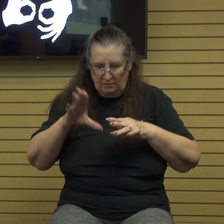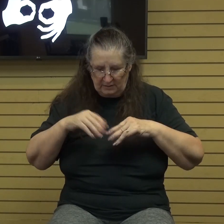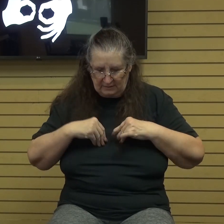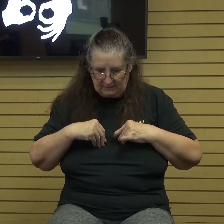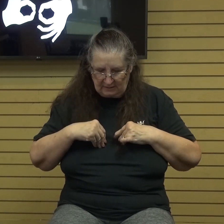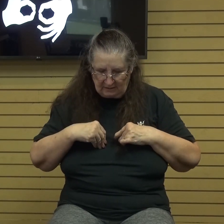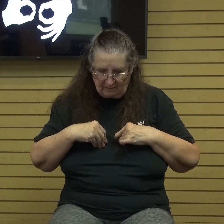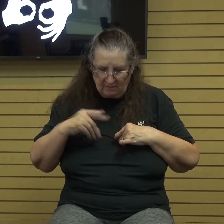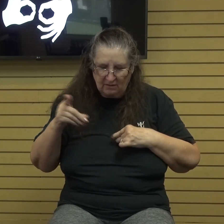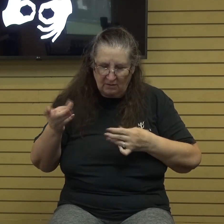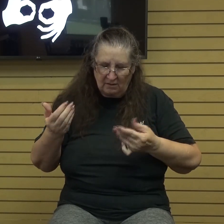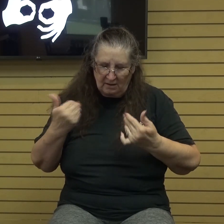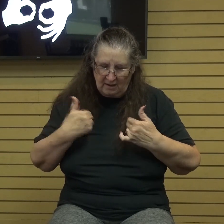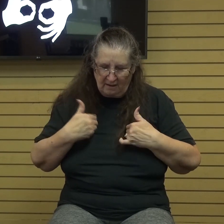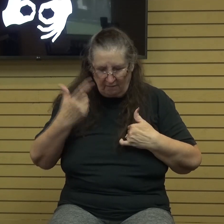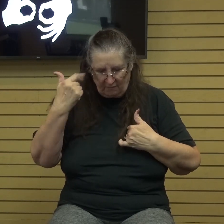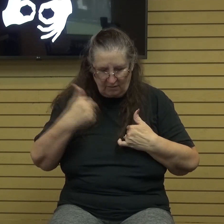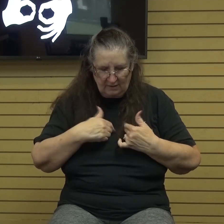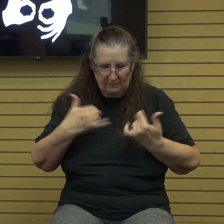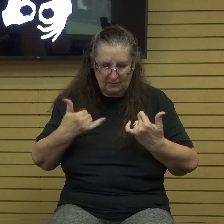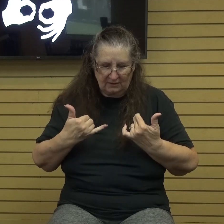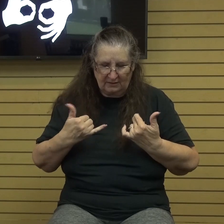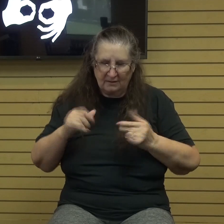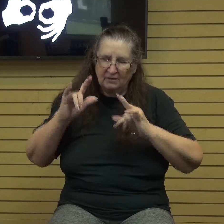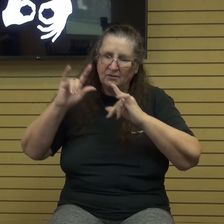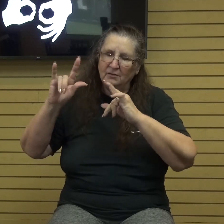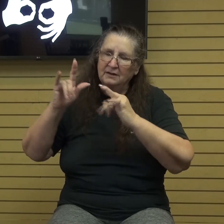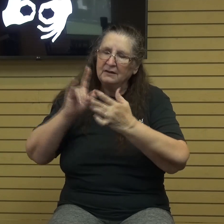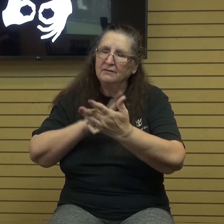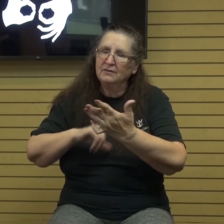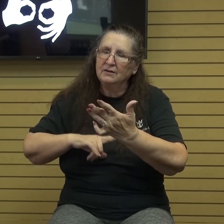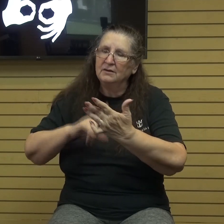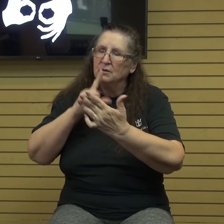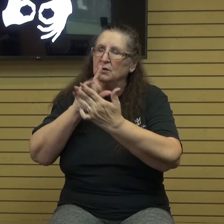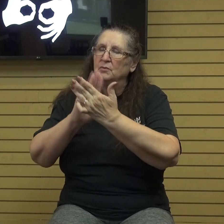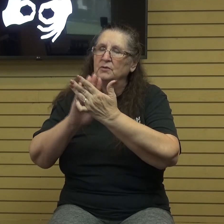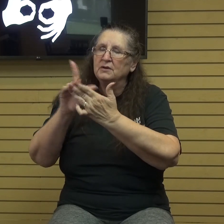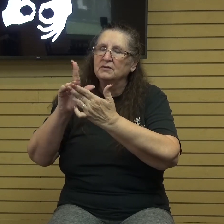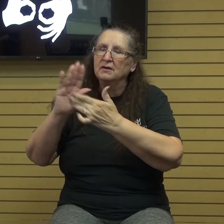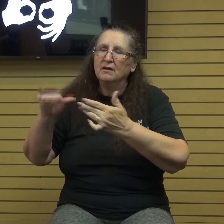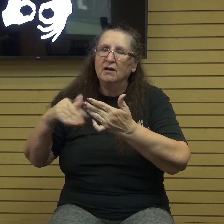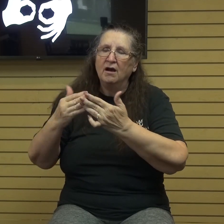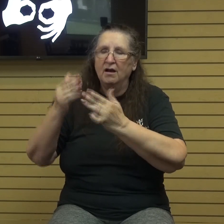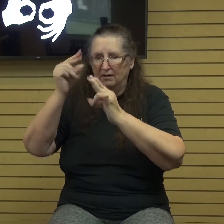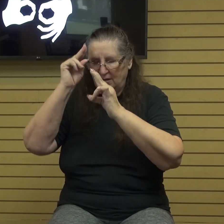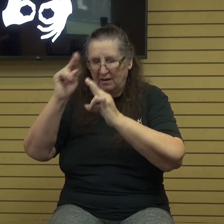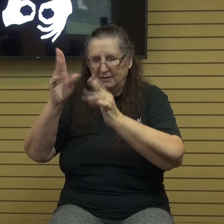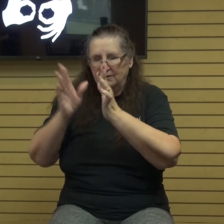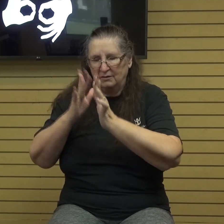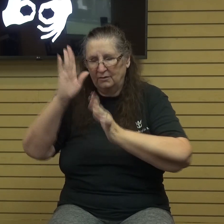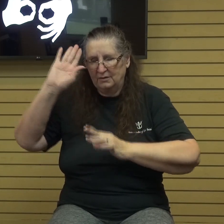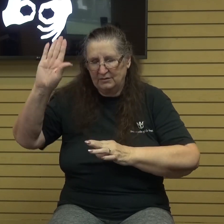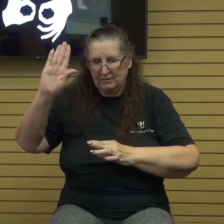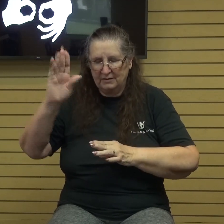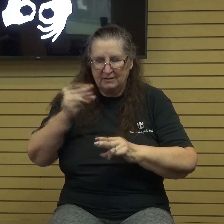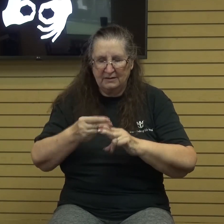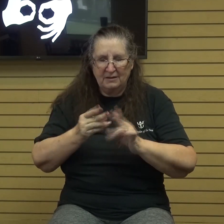it is that you have for us today. We love you Lord and we praise you. We give you all honor and glory in Jesus name. Amen.